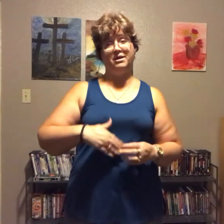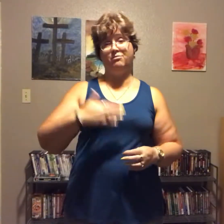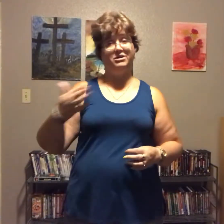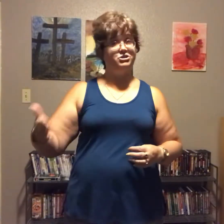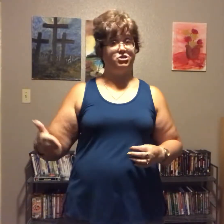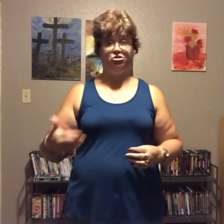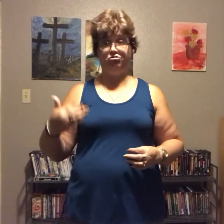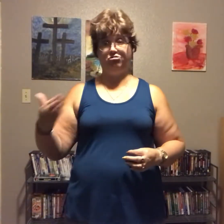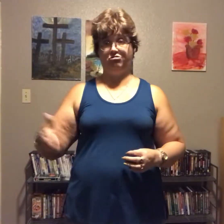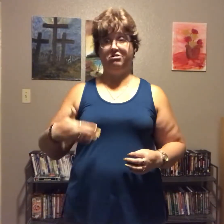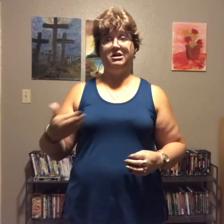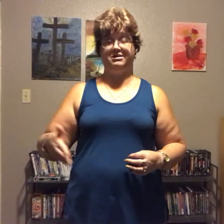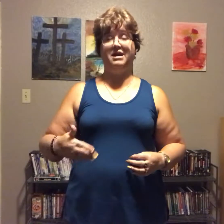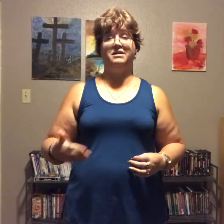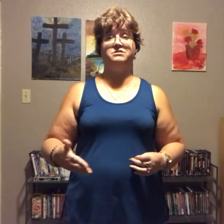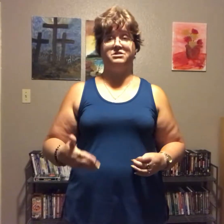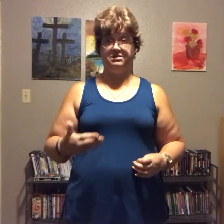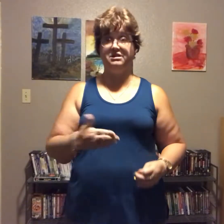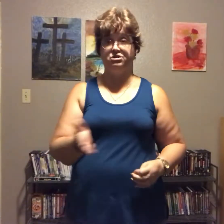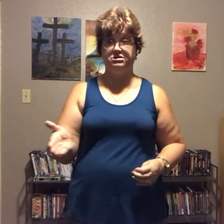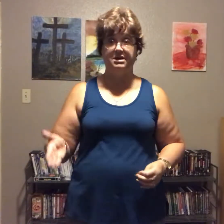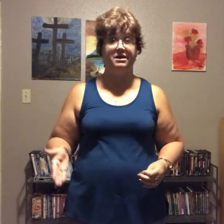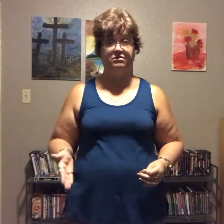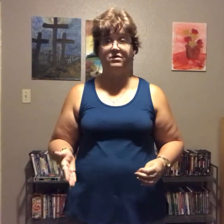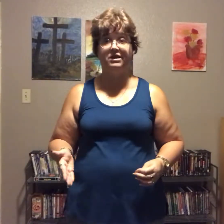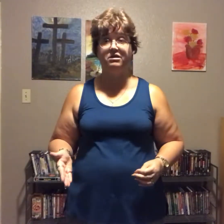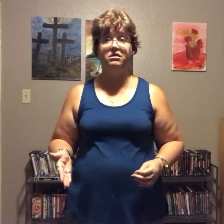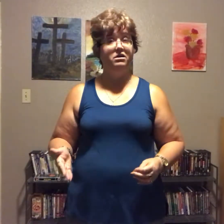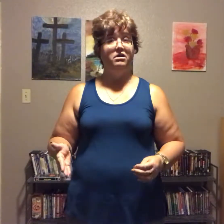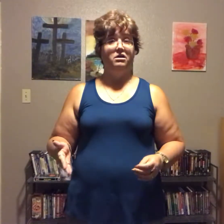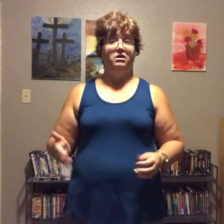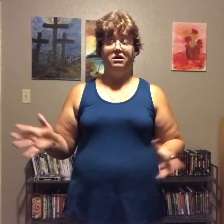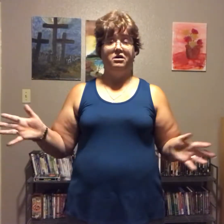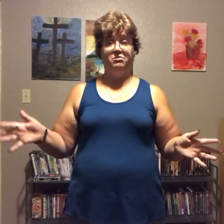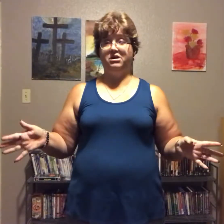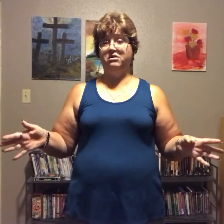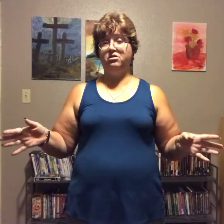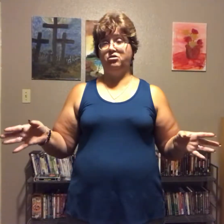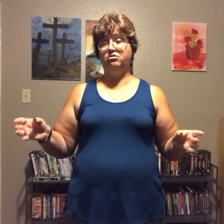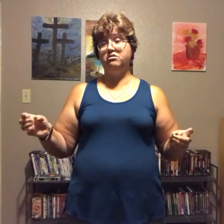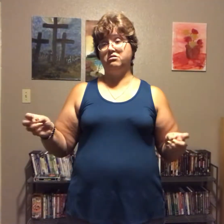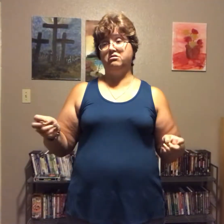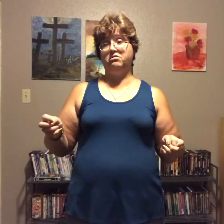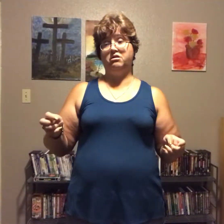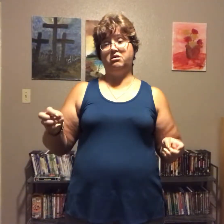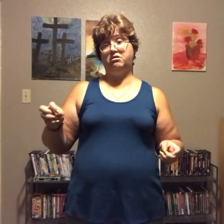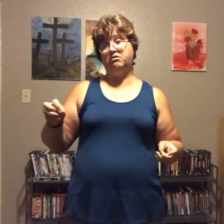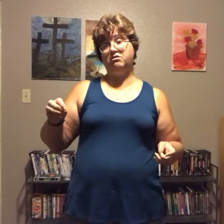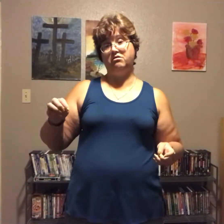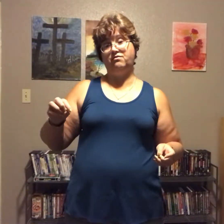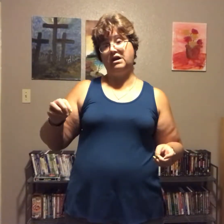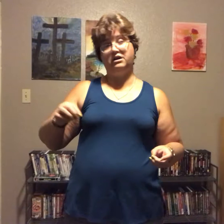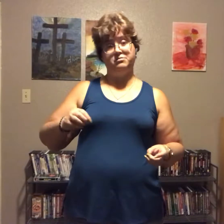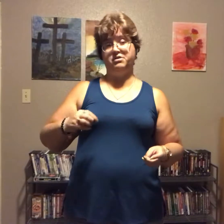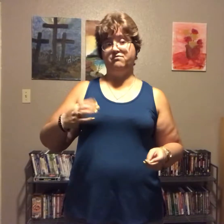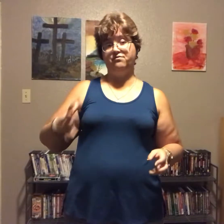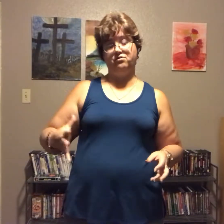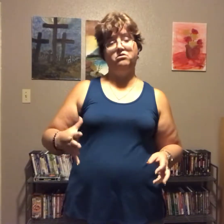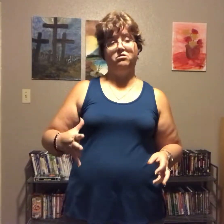how much it takes to get you satisfied I mean you can finally be full